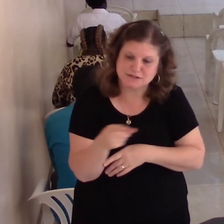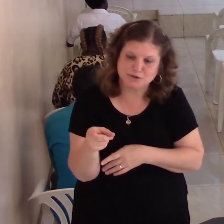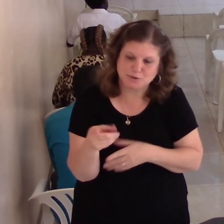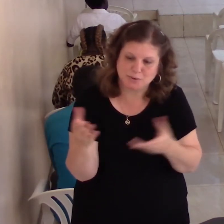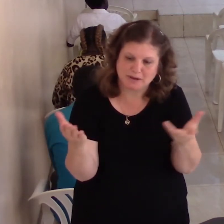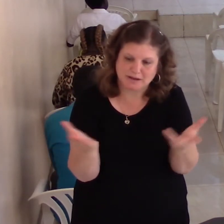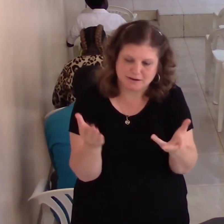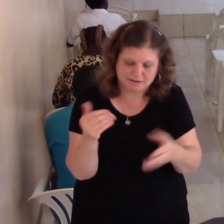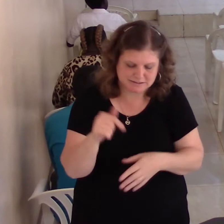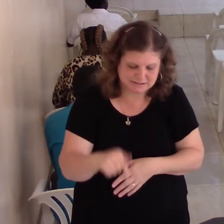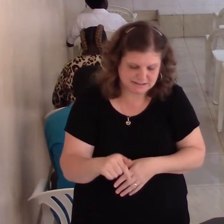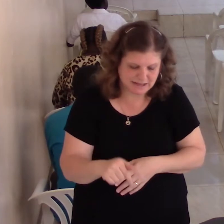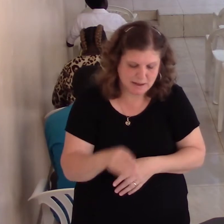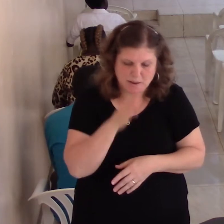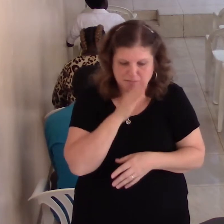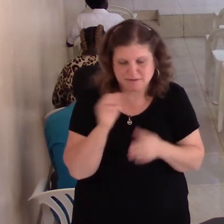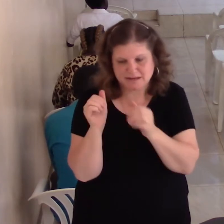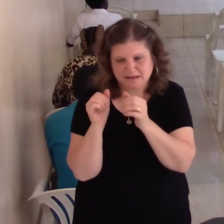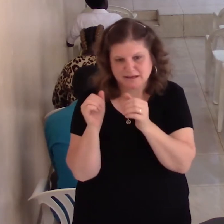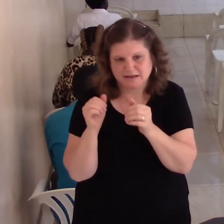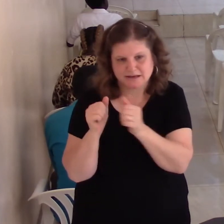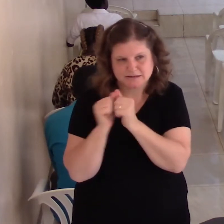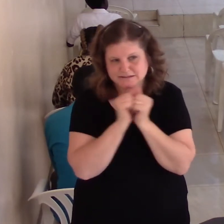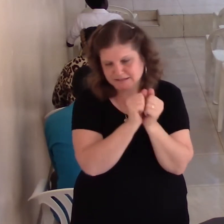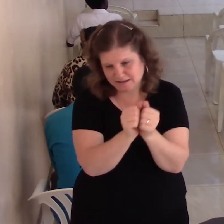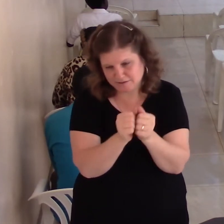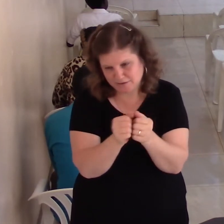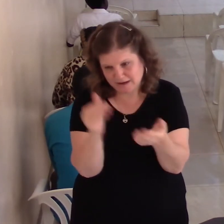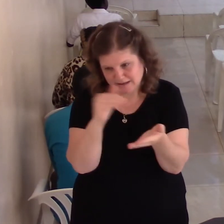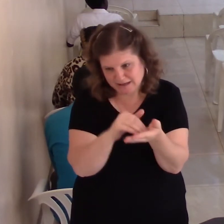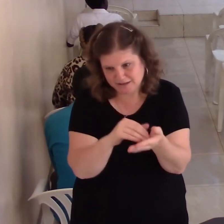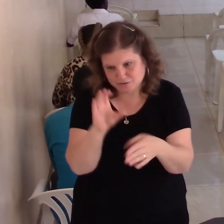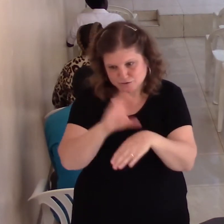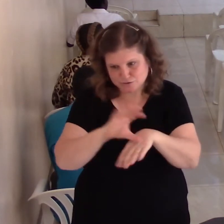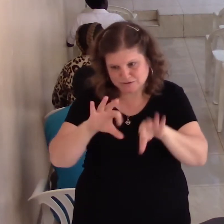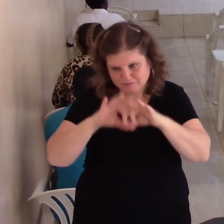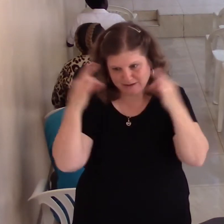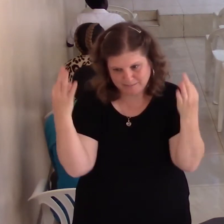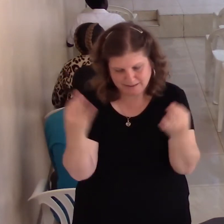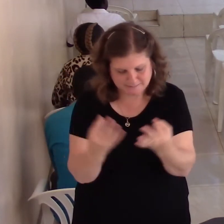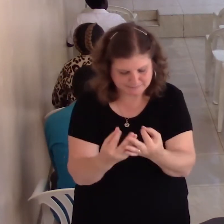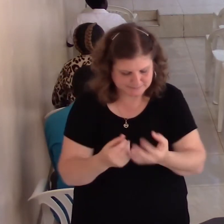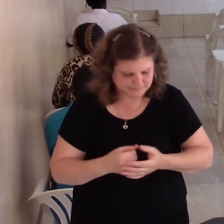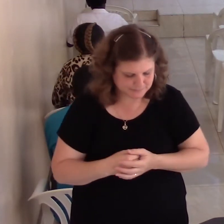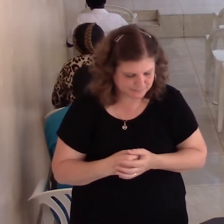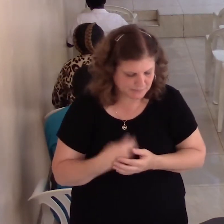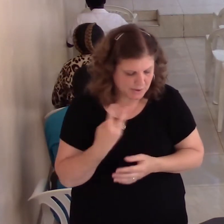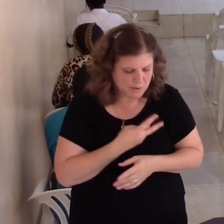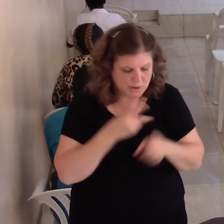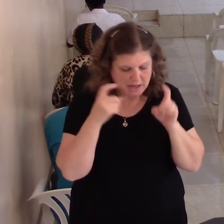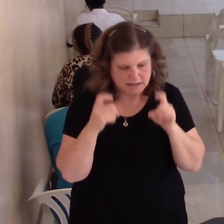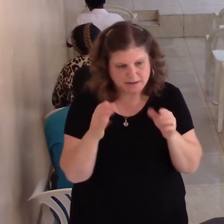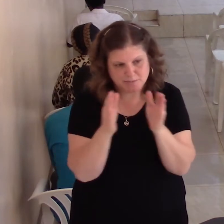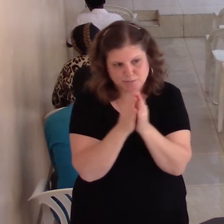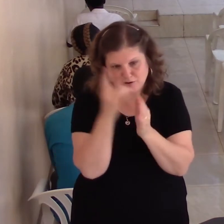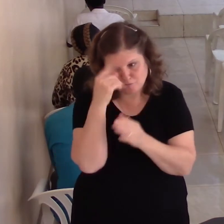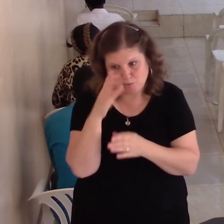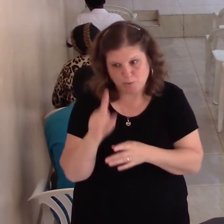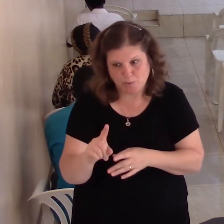And to be together again as a church family. And so we need to be thankful for one another. We need to be thankful